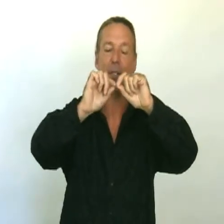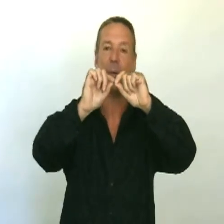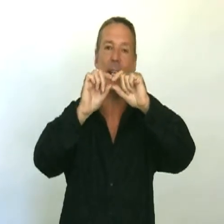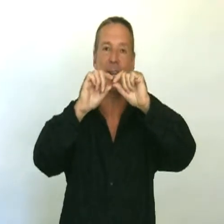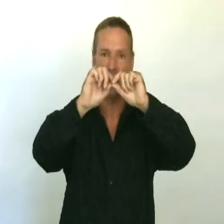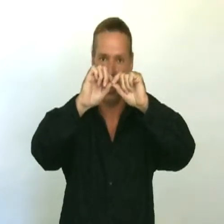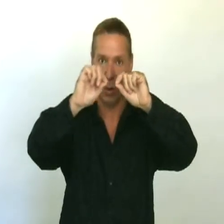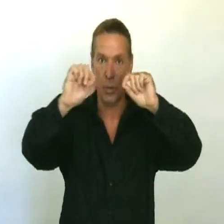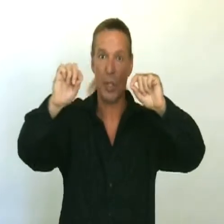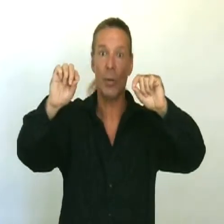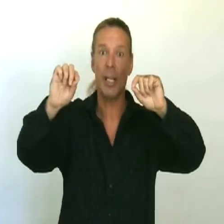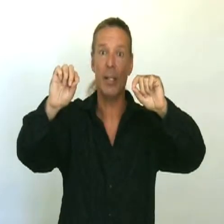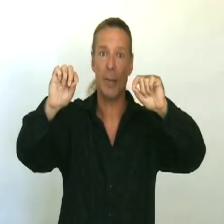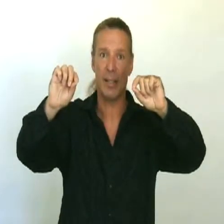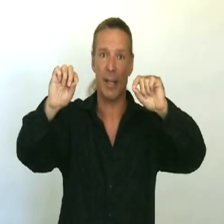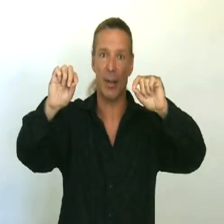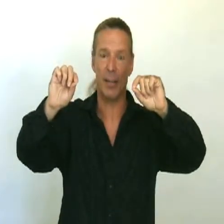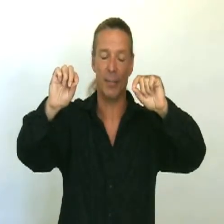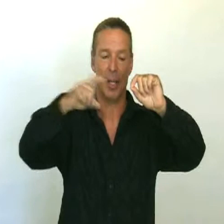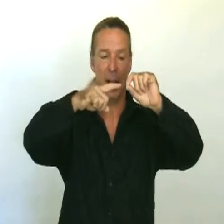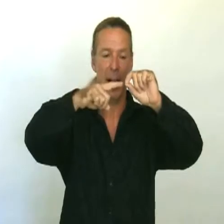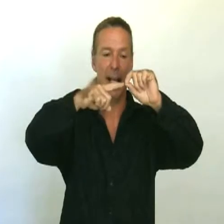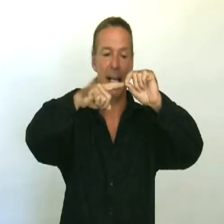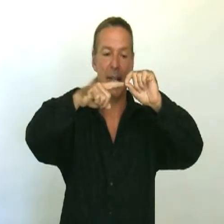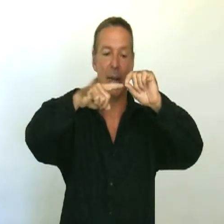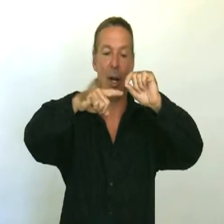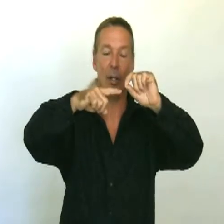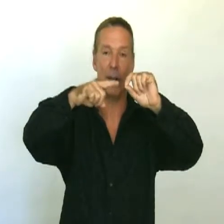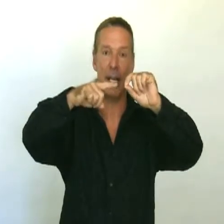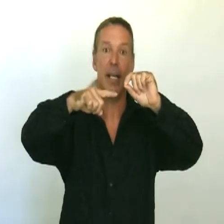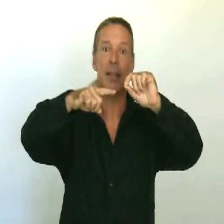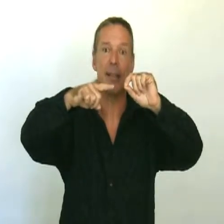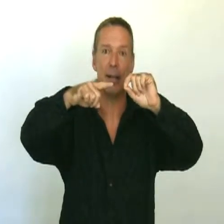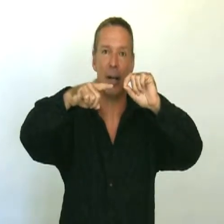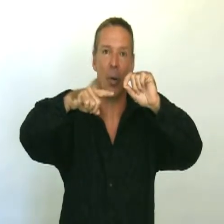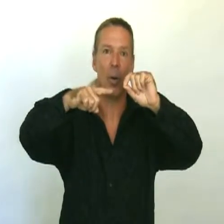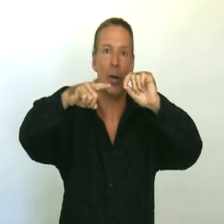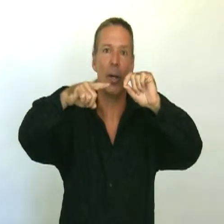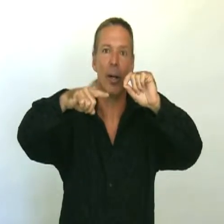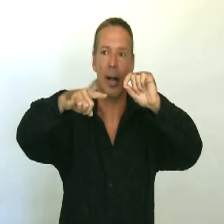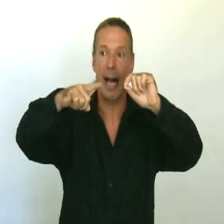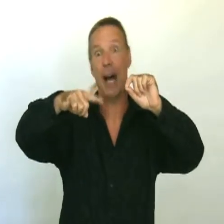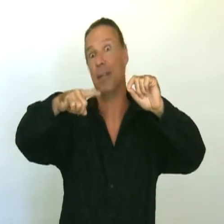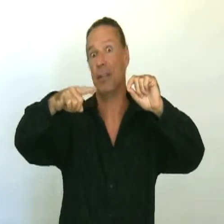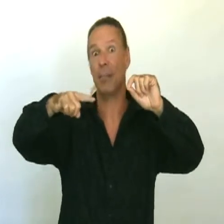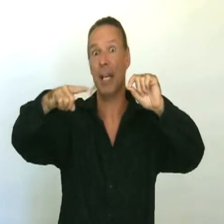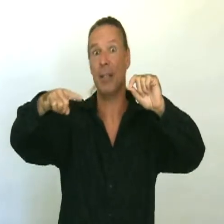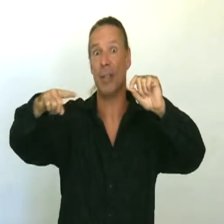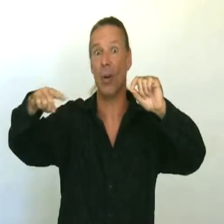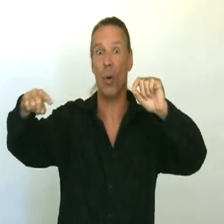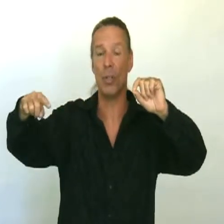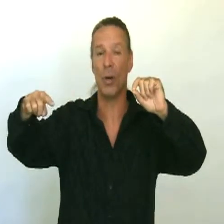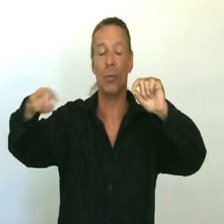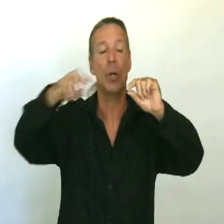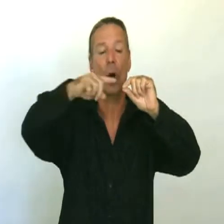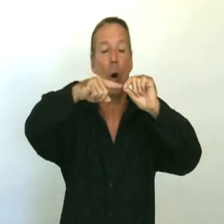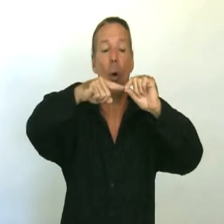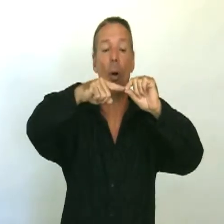between the whole tone that it's resting on and either underneath a quarter, a half, in some cases a whole tone, or